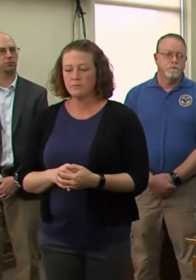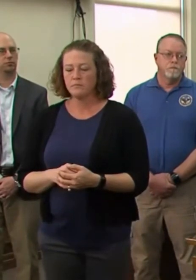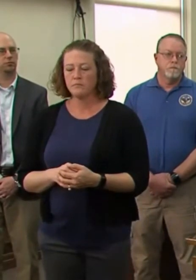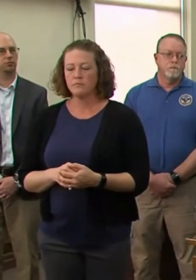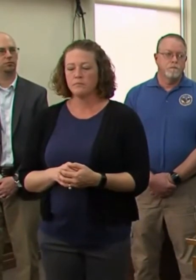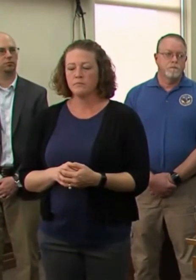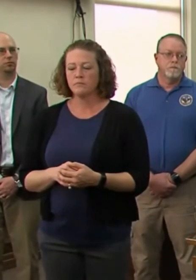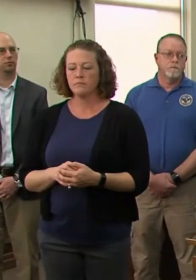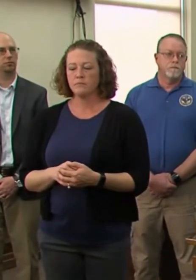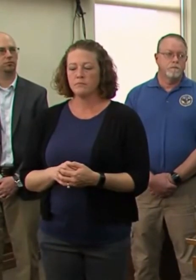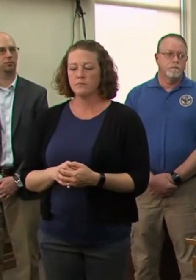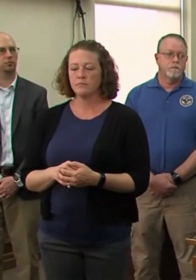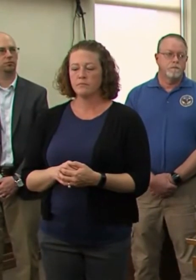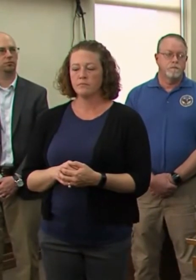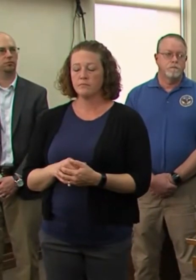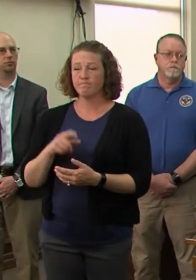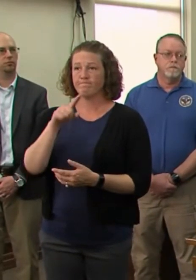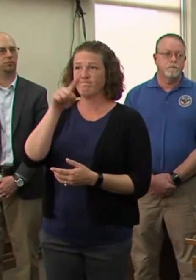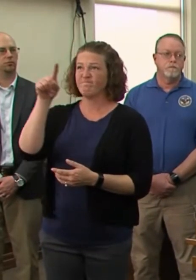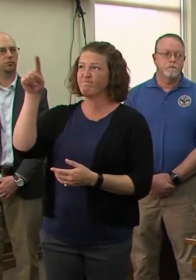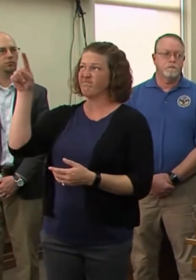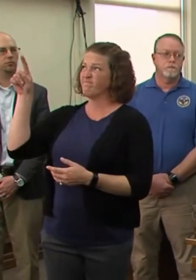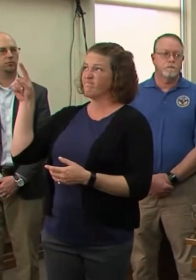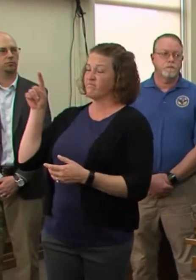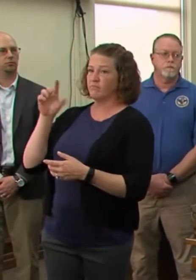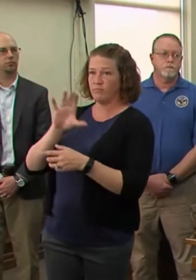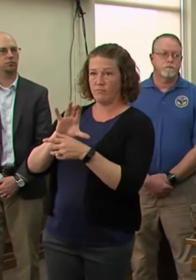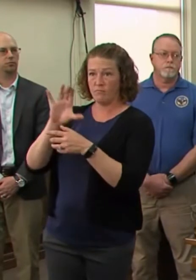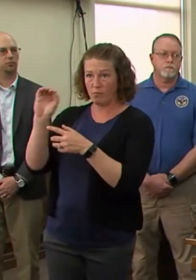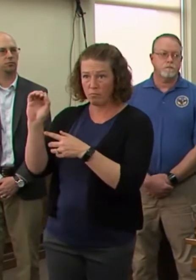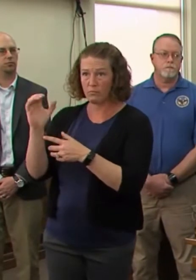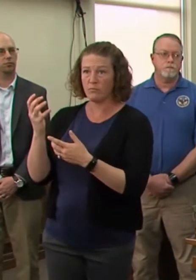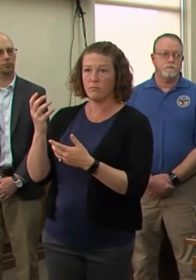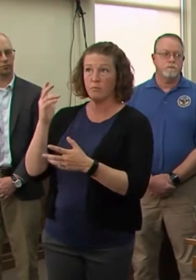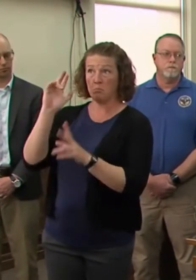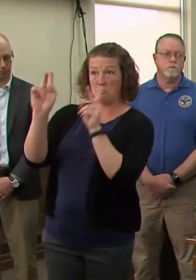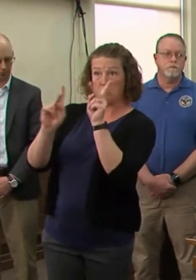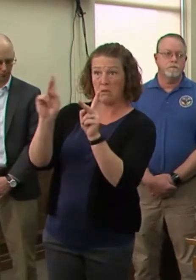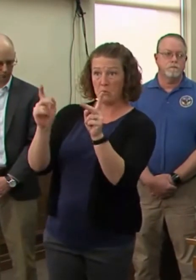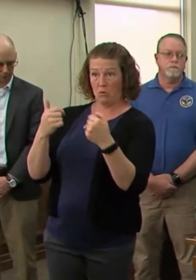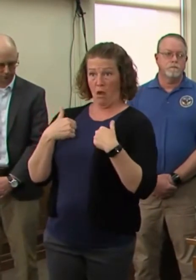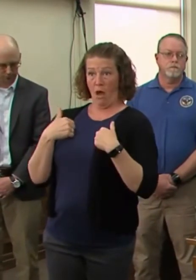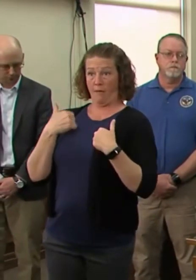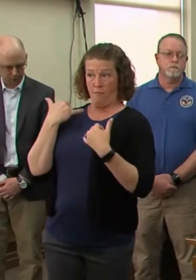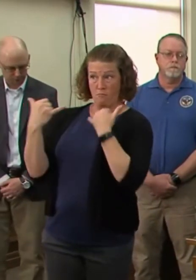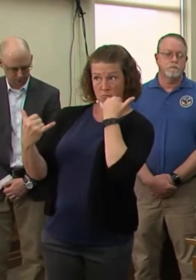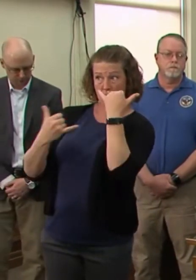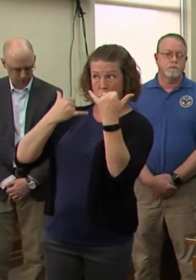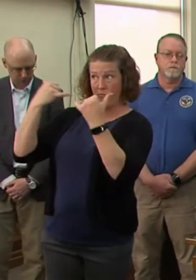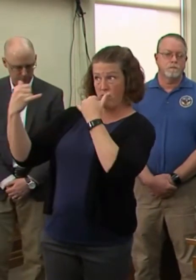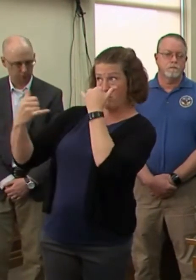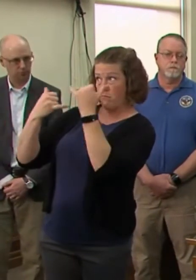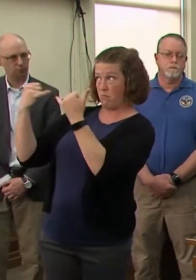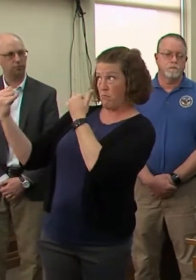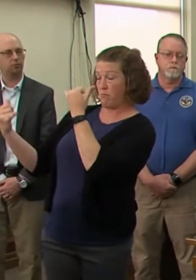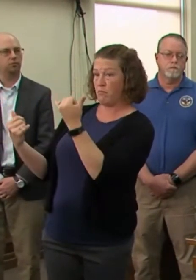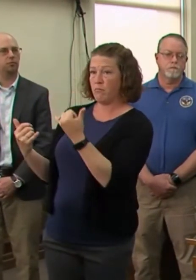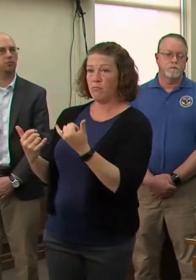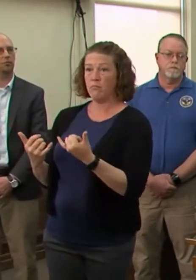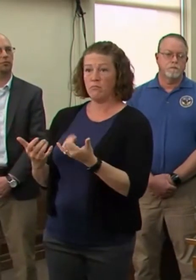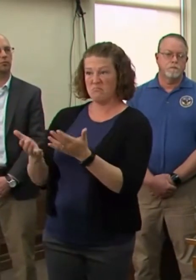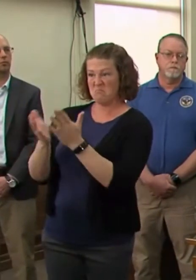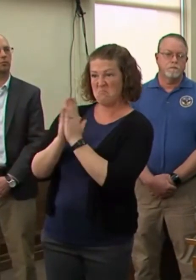companies and individuals that I've reached out to across the state and ask them to make some sacrifices